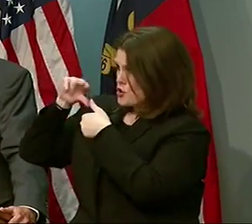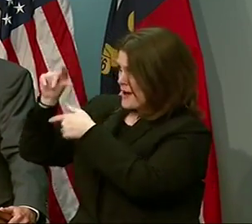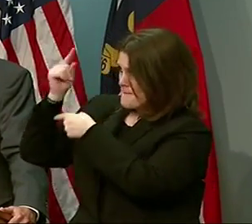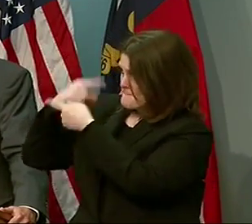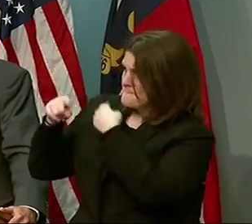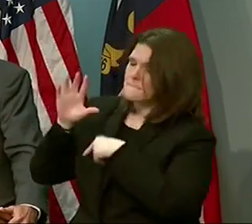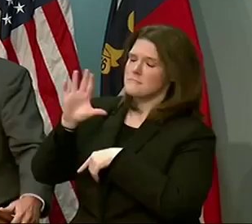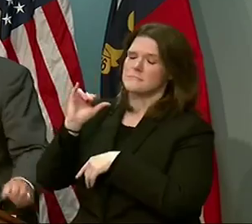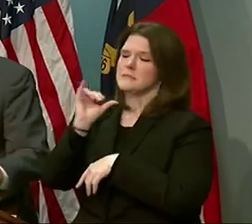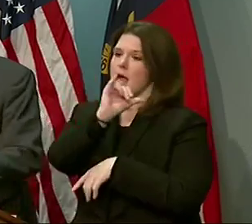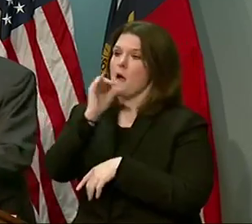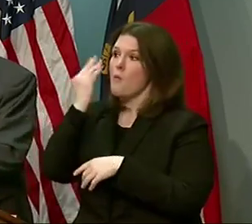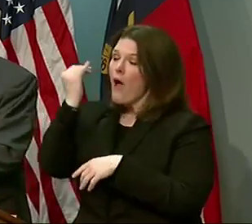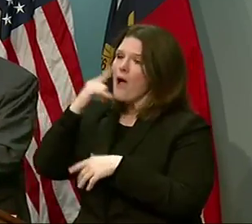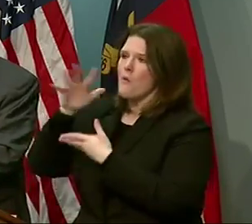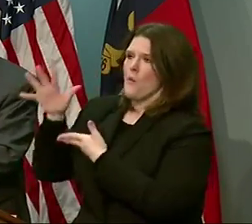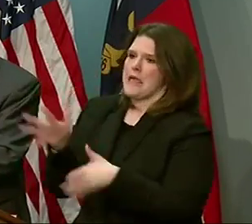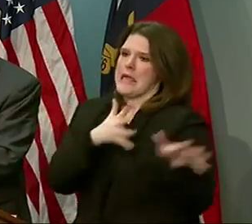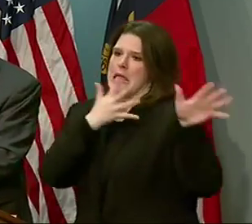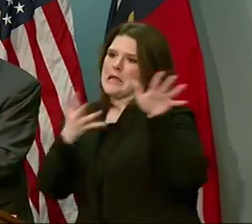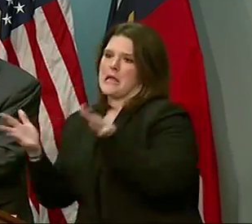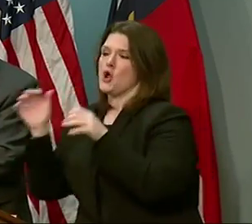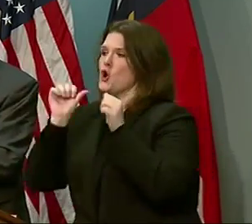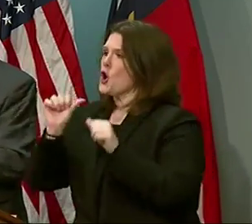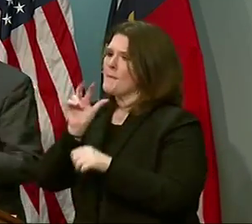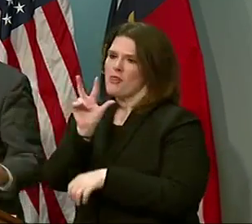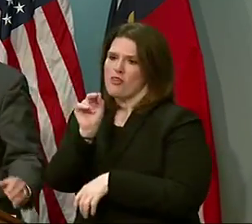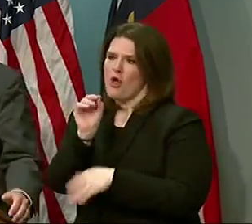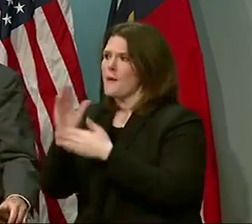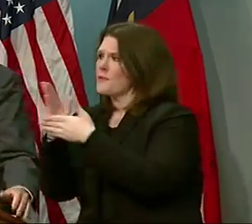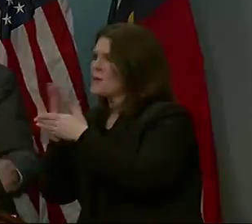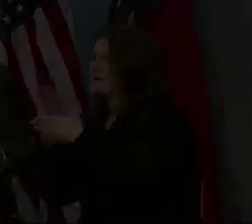There are still going to be heavy winds from possibly 30 to 70 miles an hour. for... I